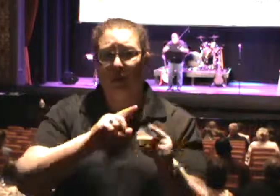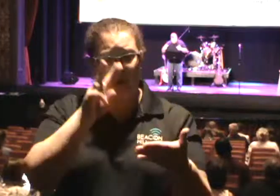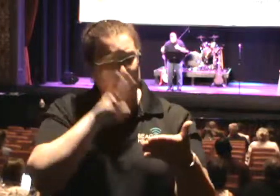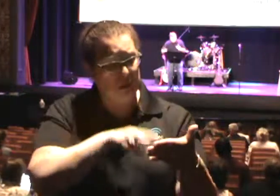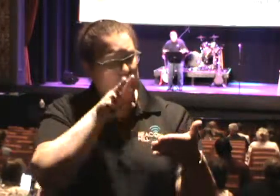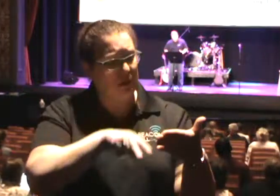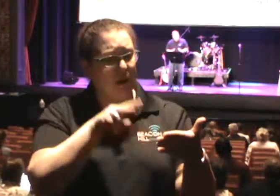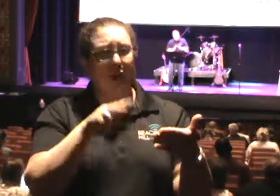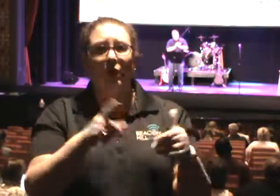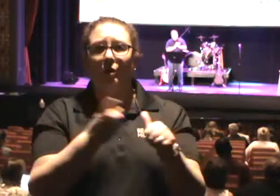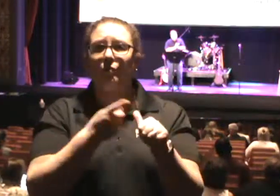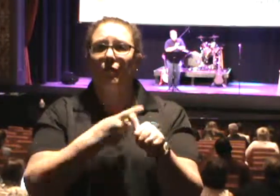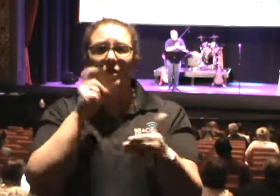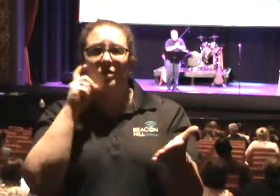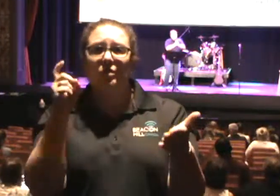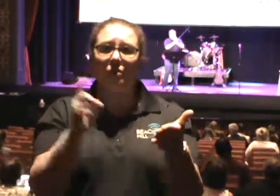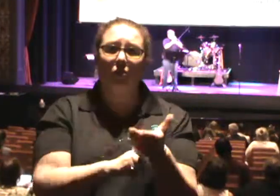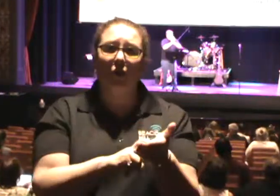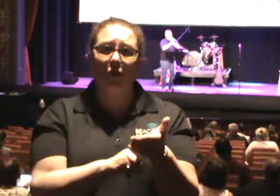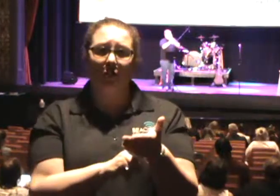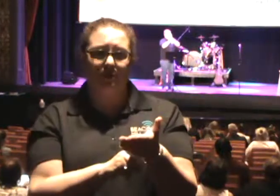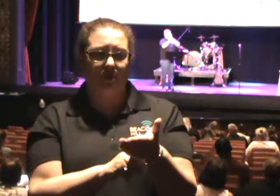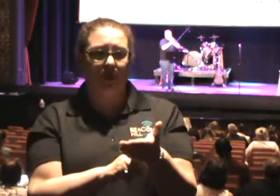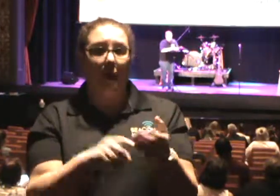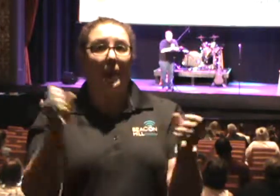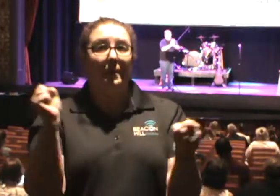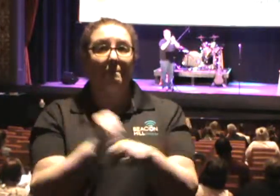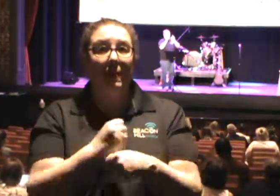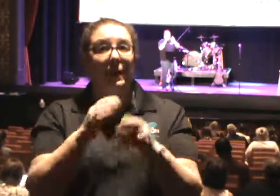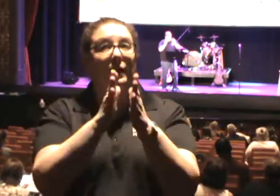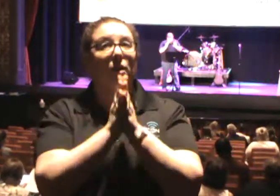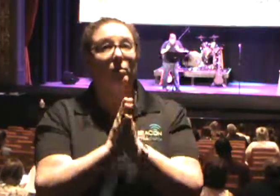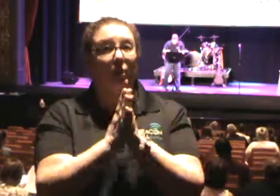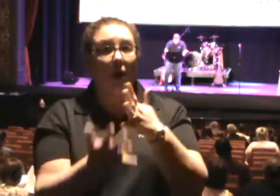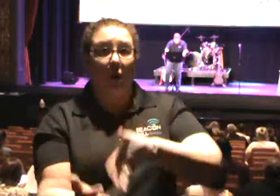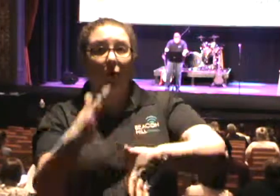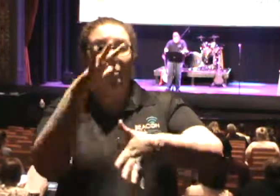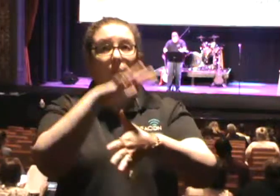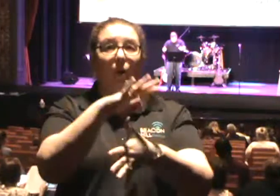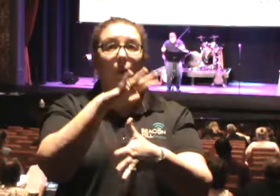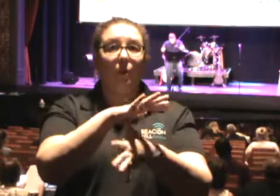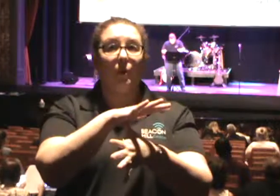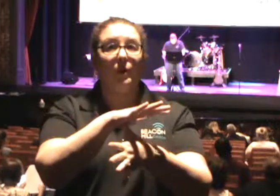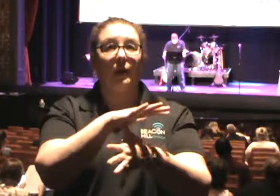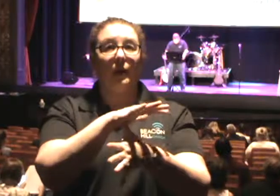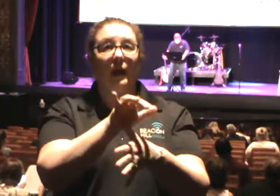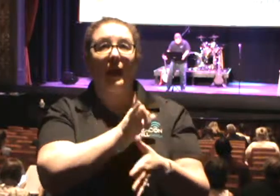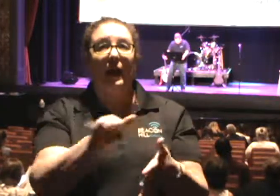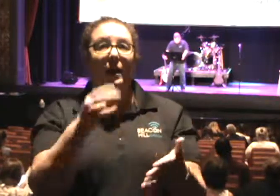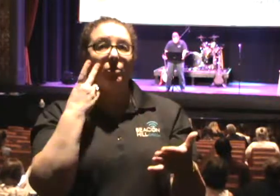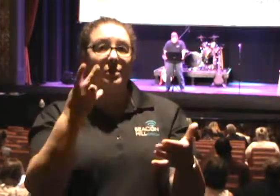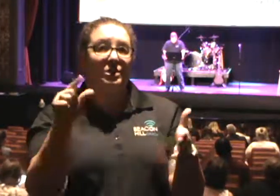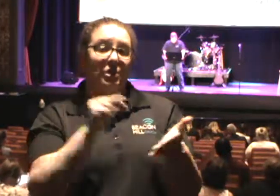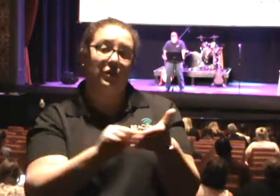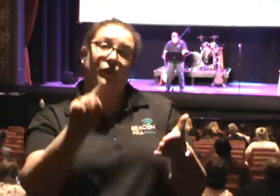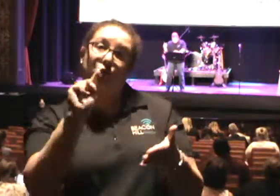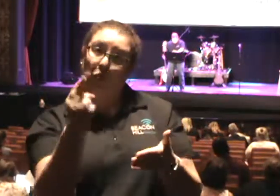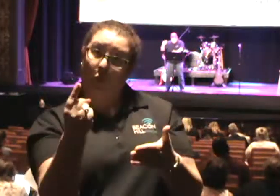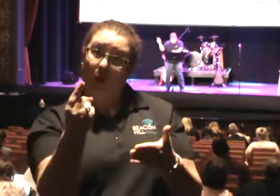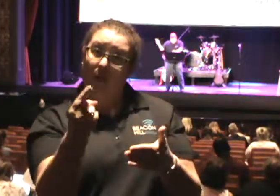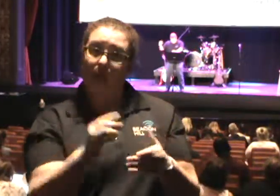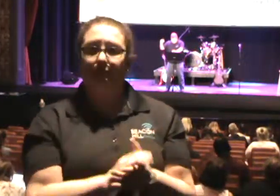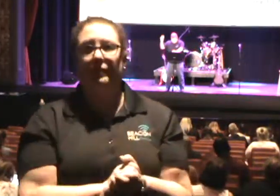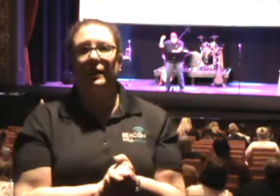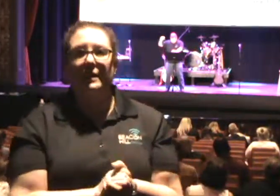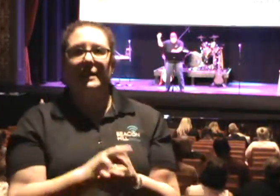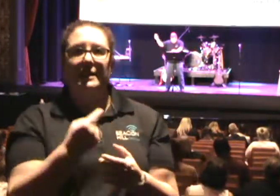first thing I want you to see is I want you to see about making prayer a priority as we see this in verse 1. It